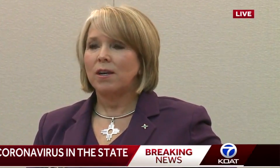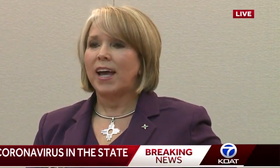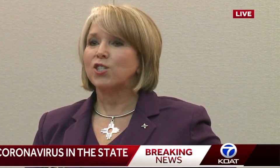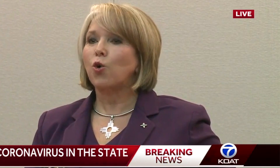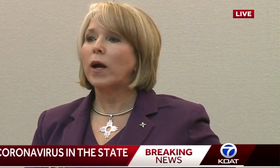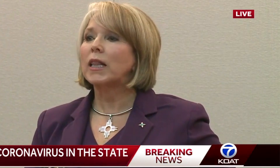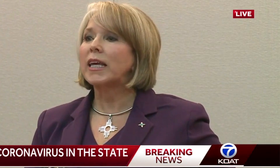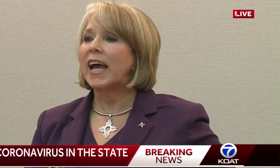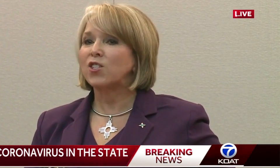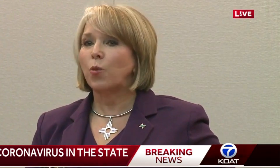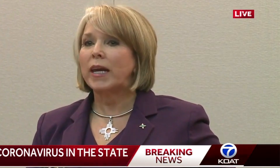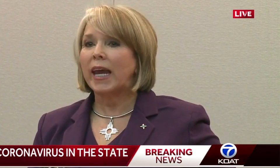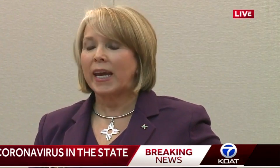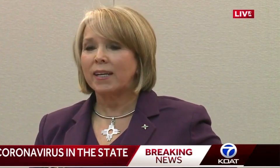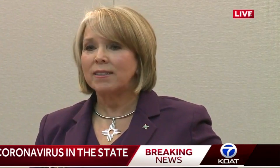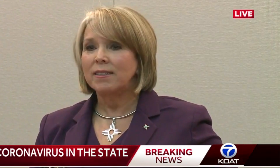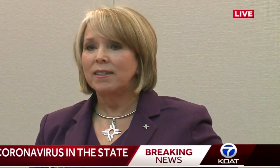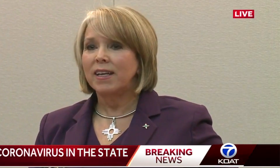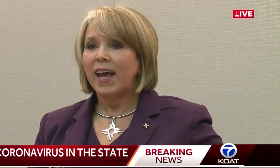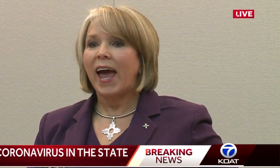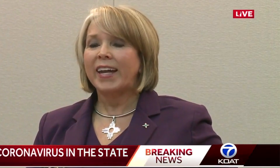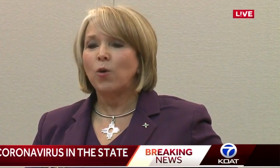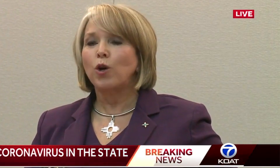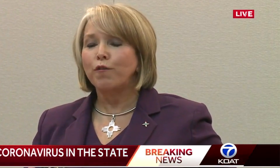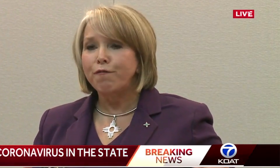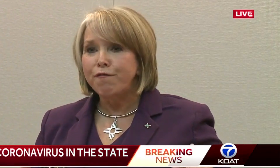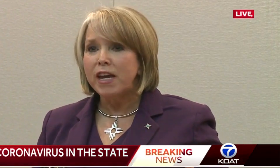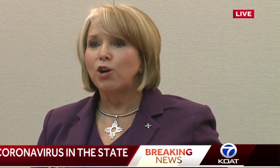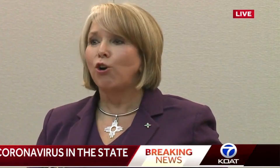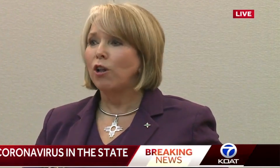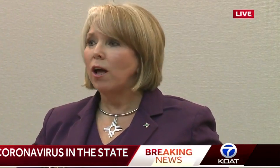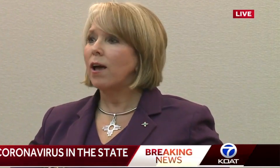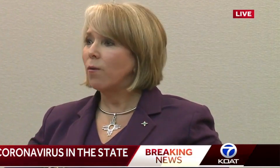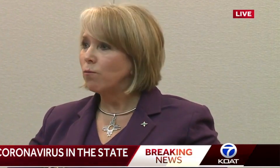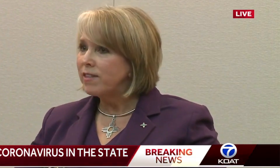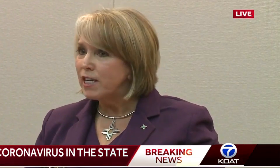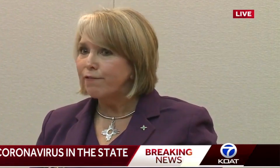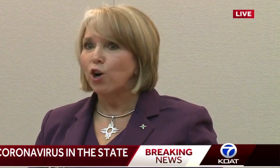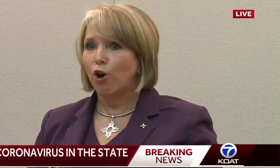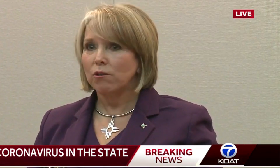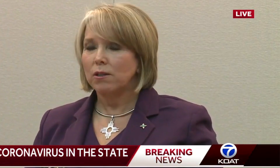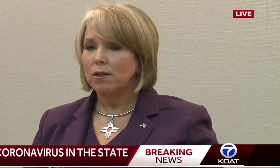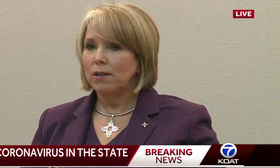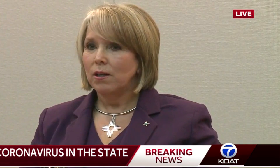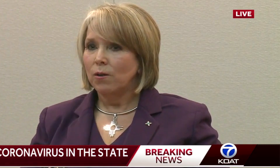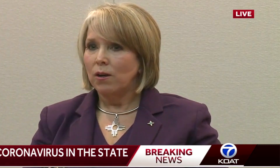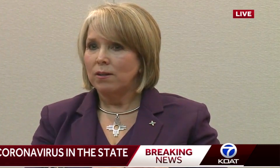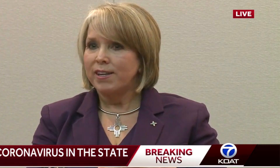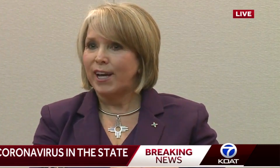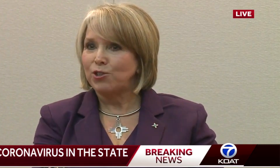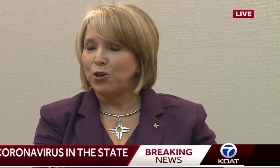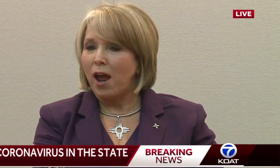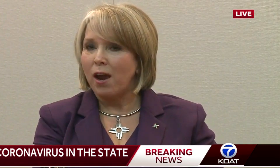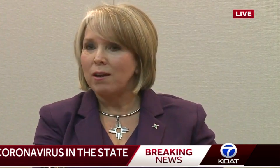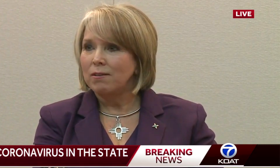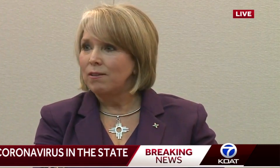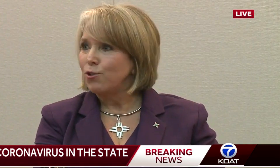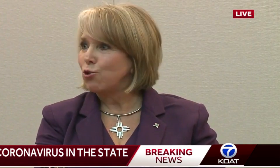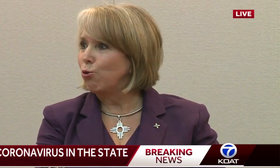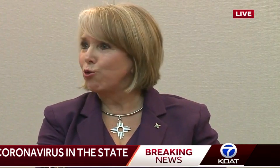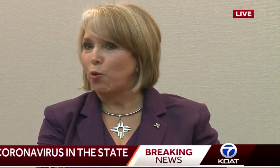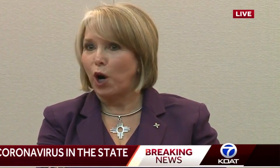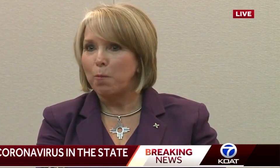as quickly as we can, and it will feel difficult. Yesterday,